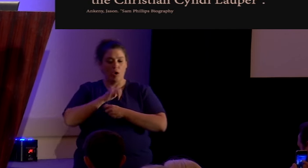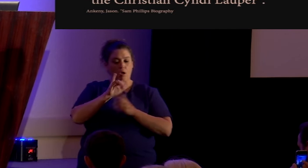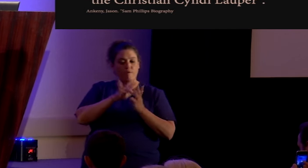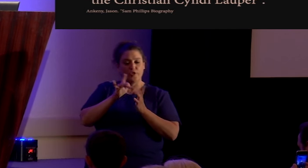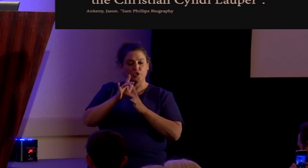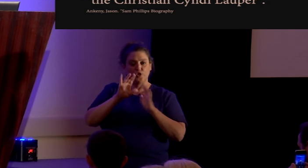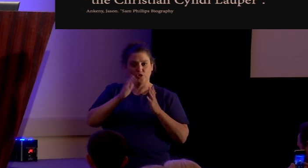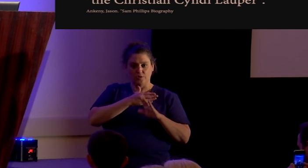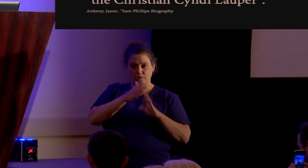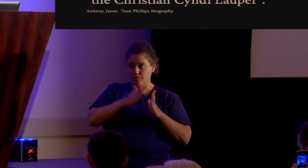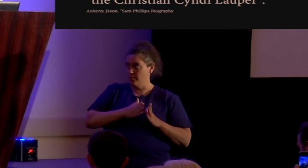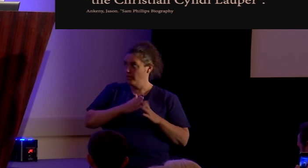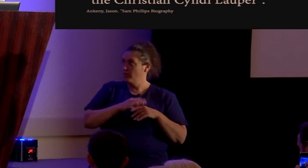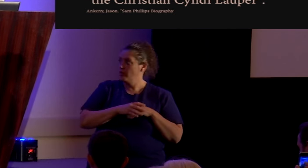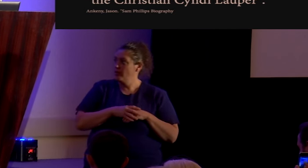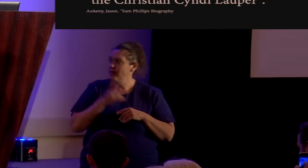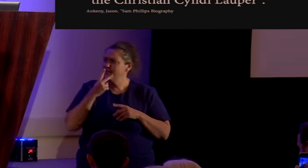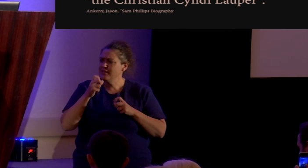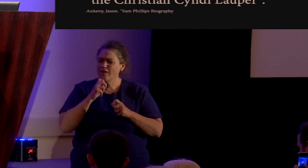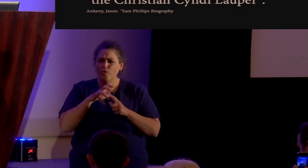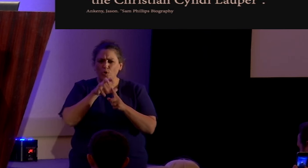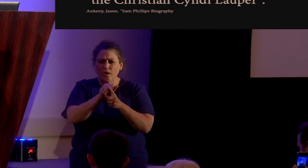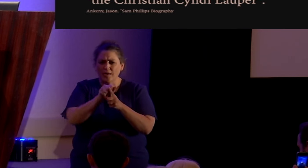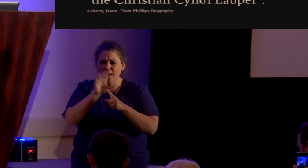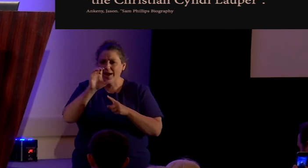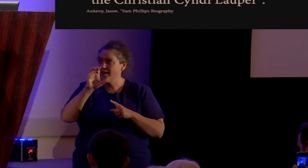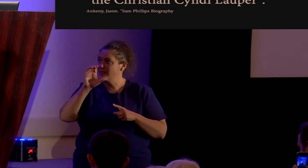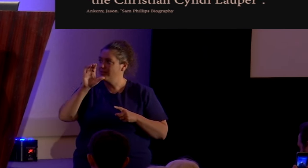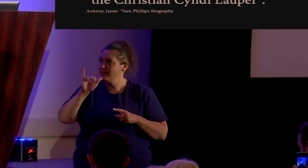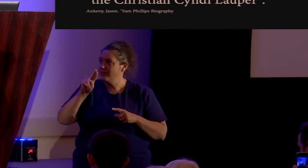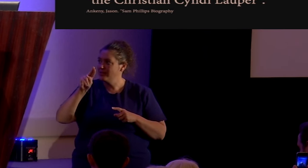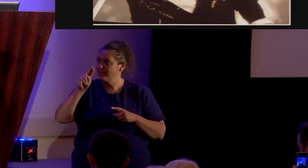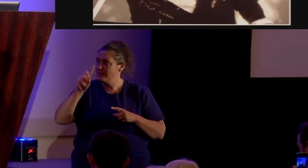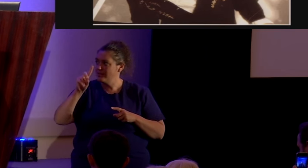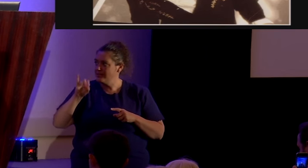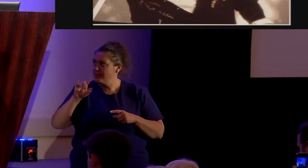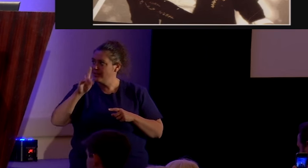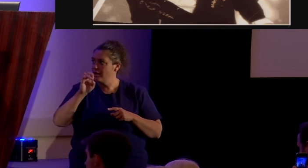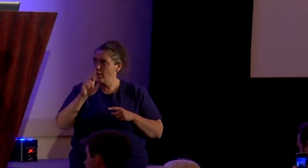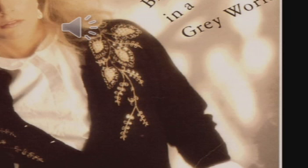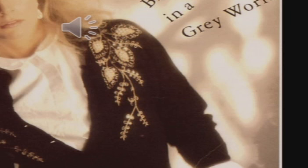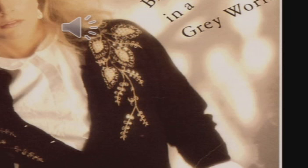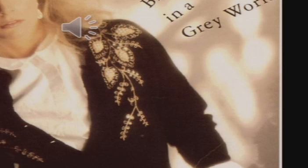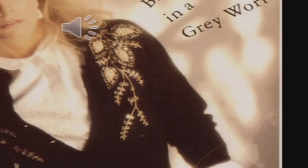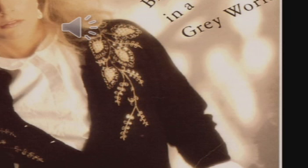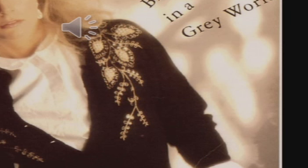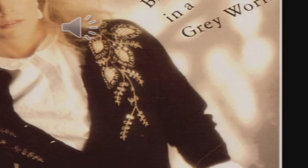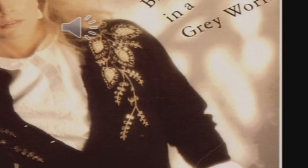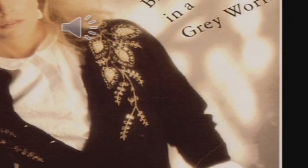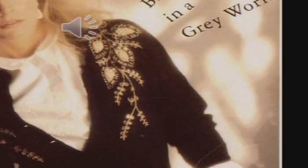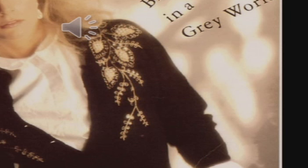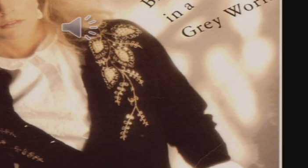here and here's a clip and see if you can catch the cindy lopper vibe they were going for i